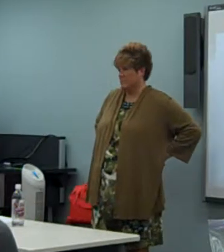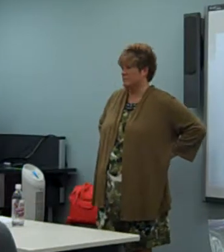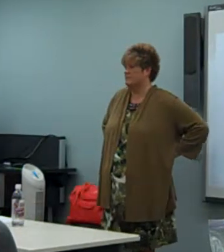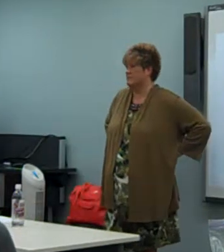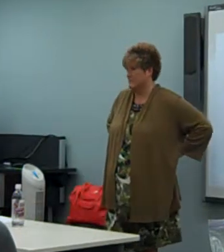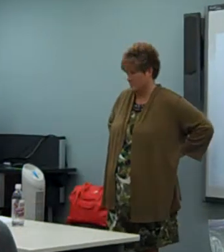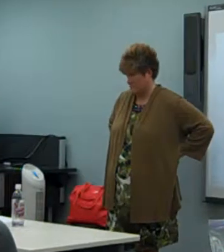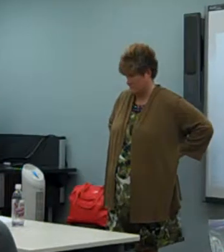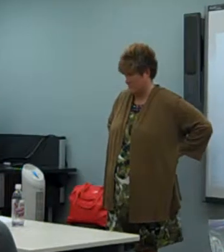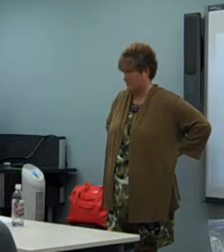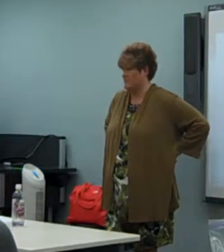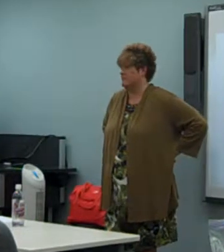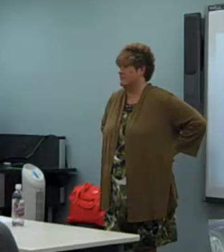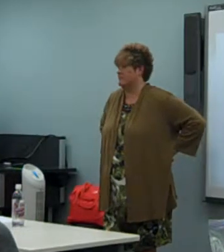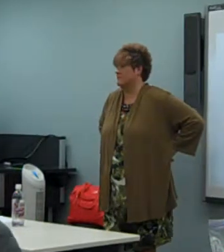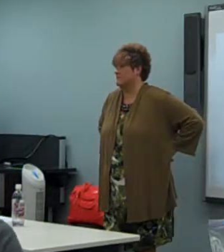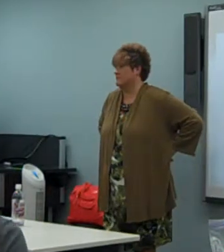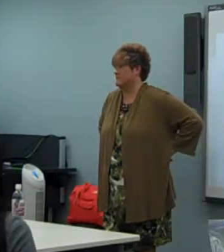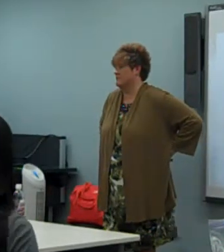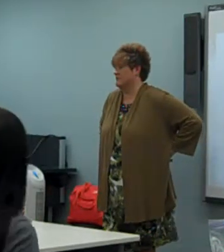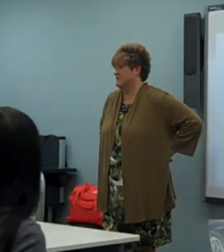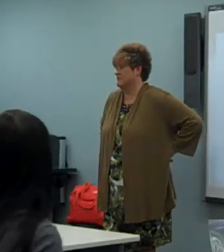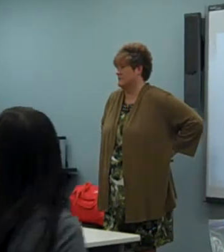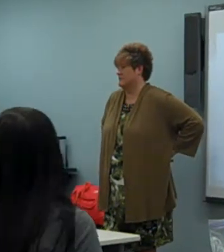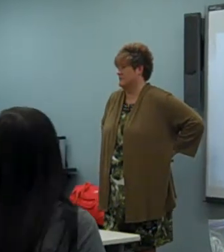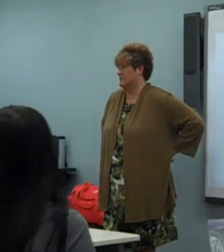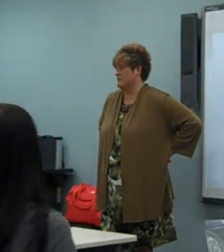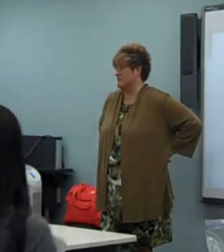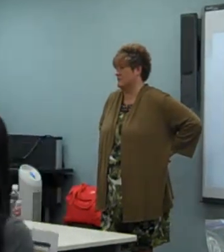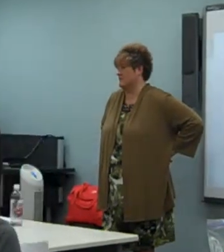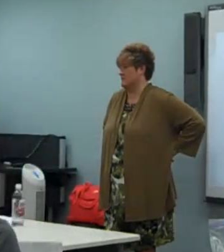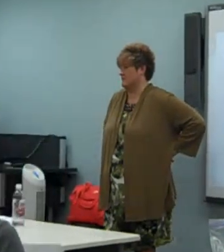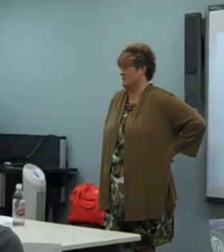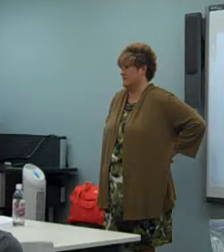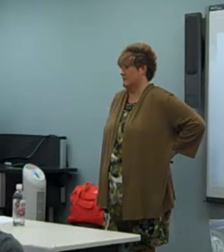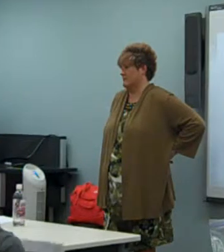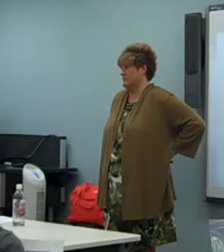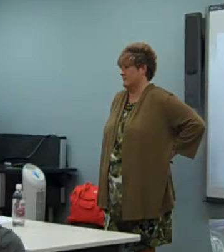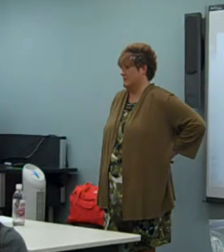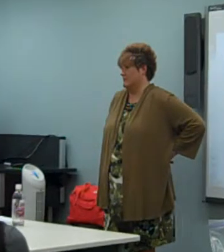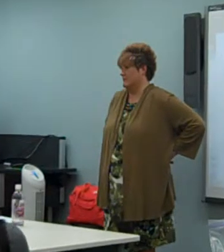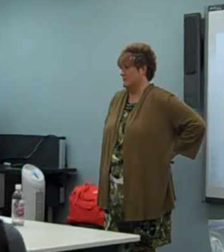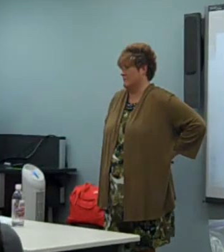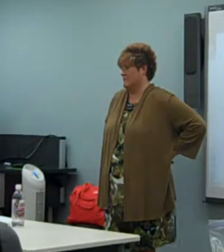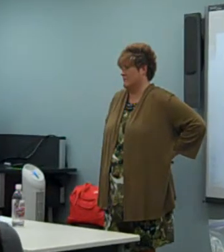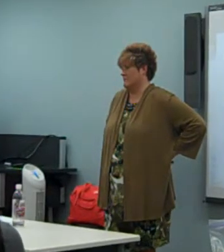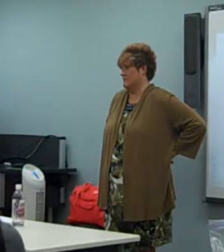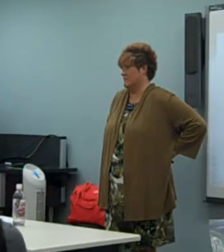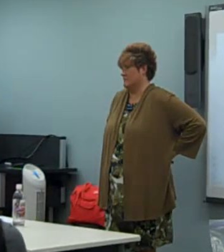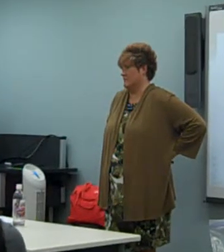understand me, and, you know, all I want to do is just facilitate the communication. So really both of those